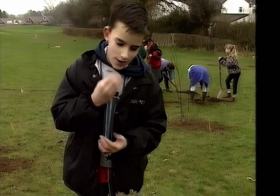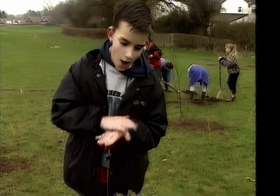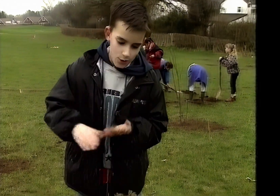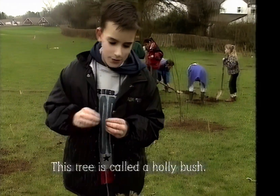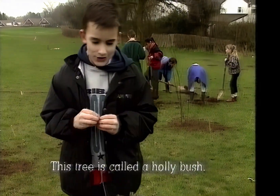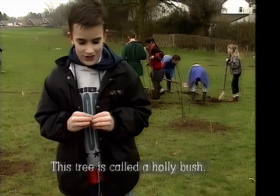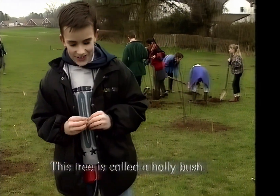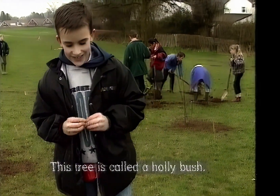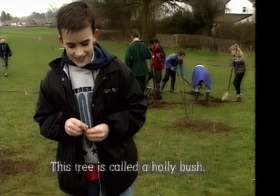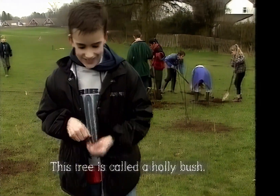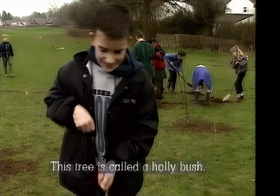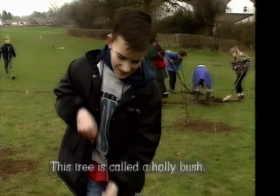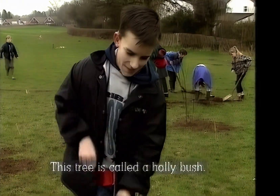This tree is called a holly bush.